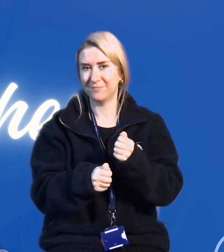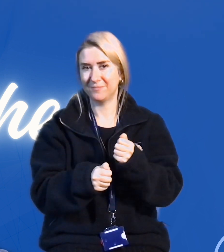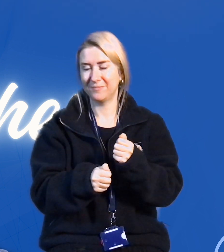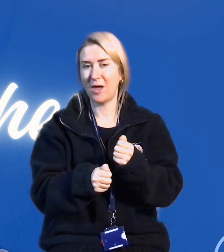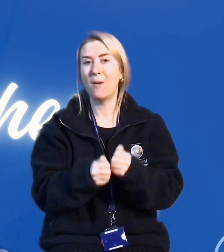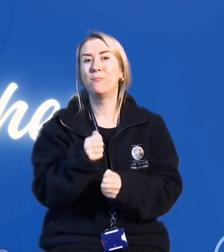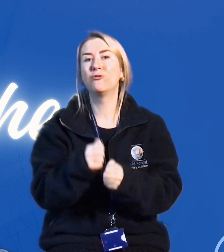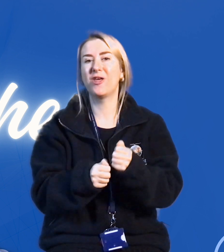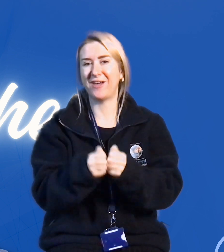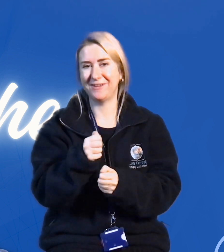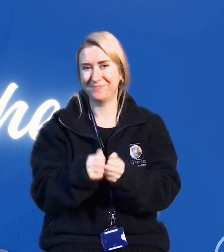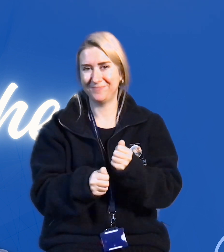Brother.